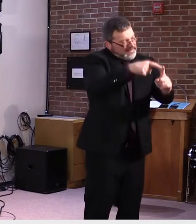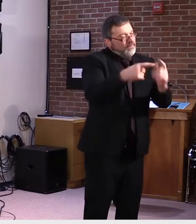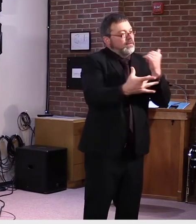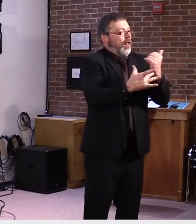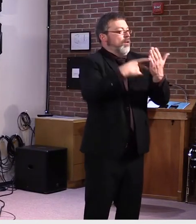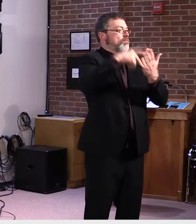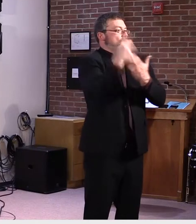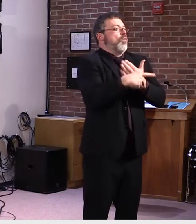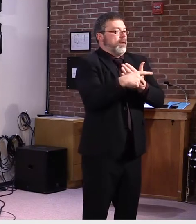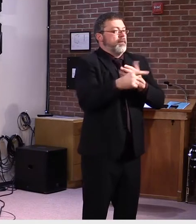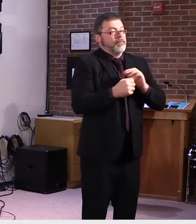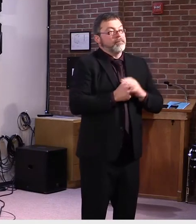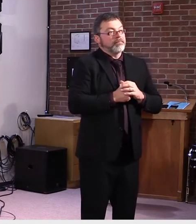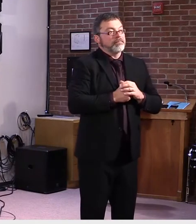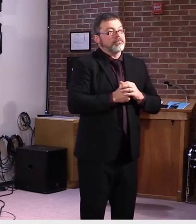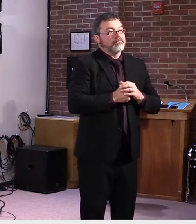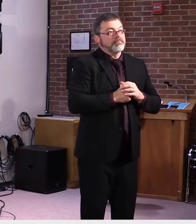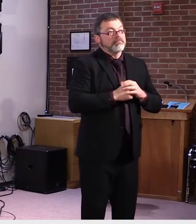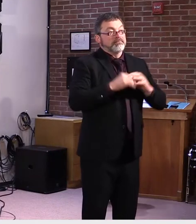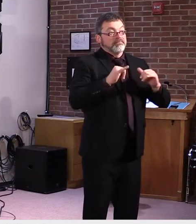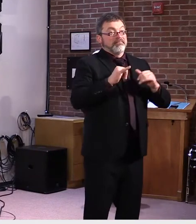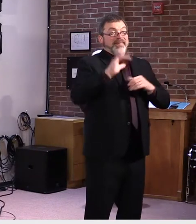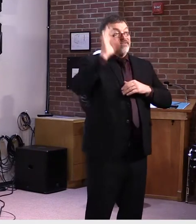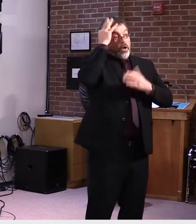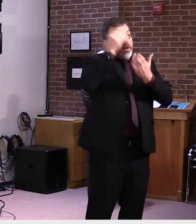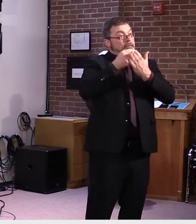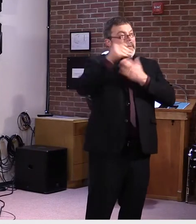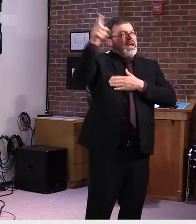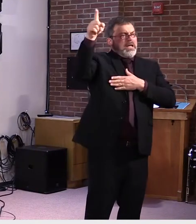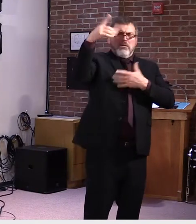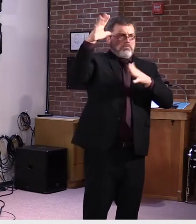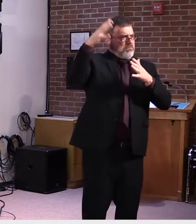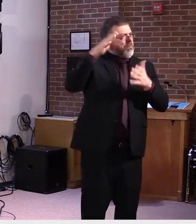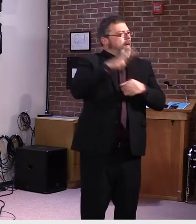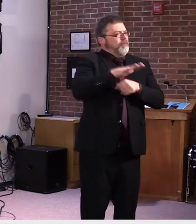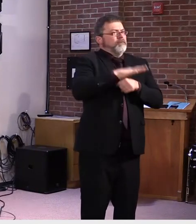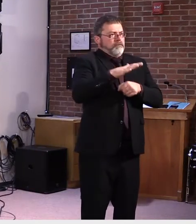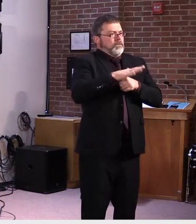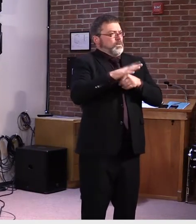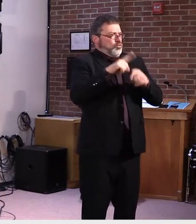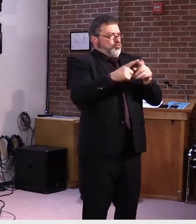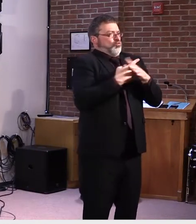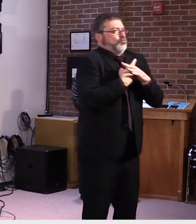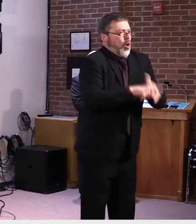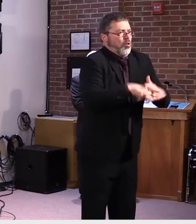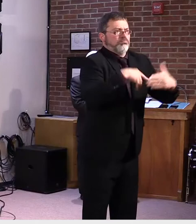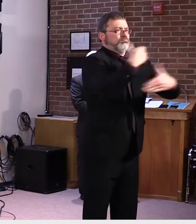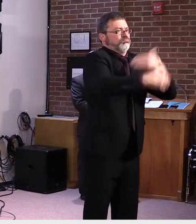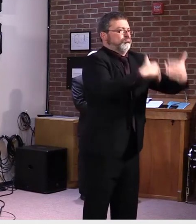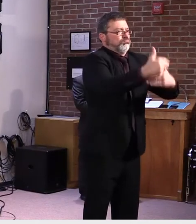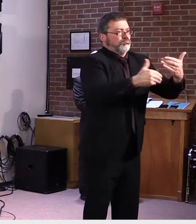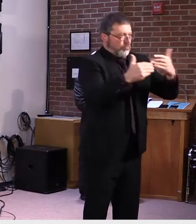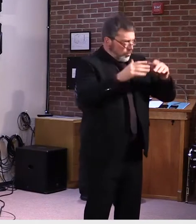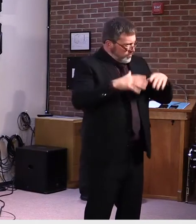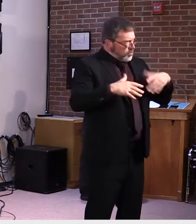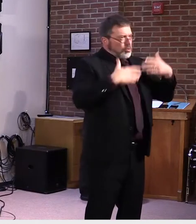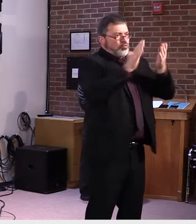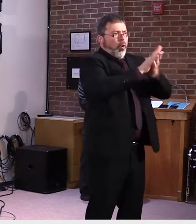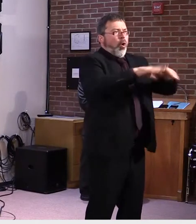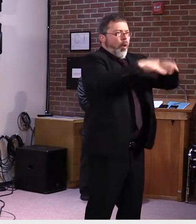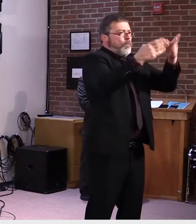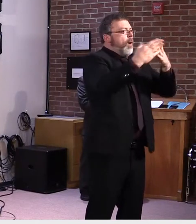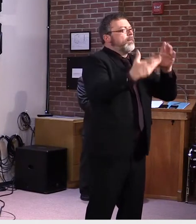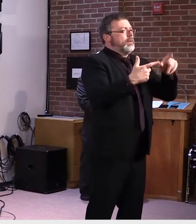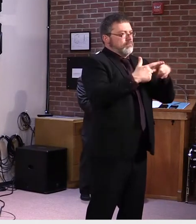Current federal funding seems to be sufficient to address the immediate reopening needs of our schools, but the larger long-term costs have yet to be